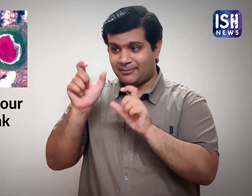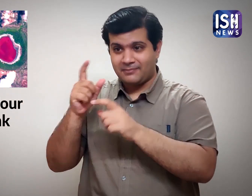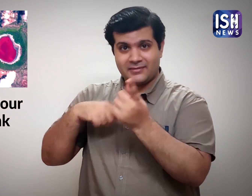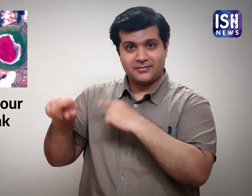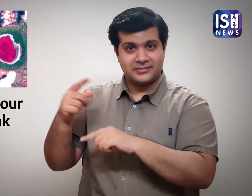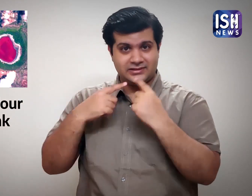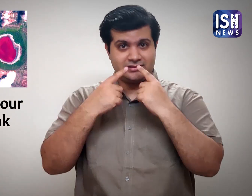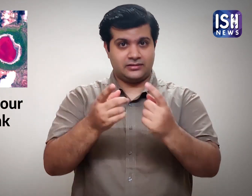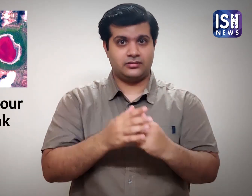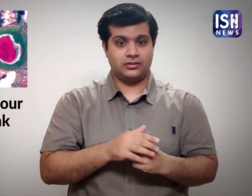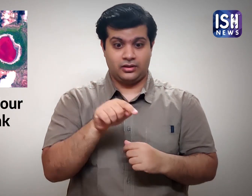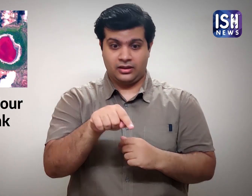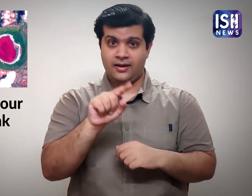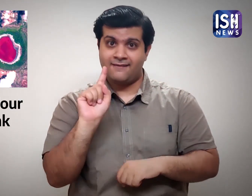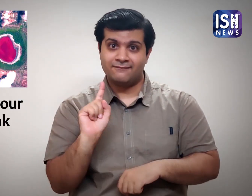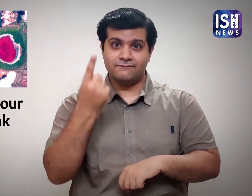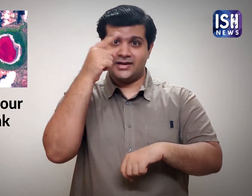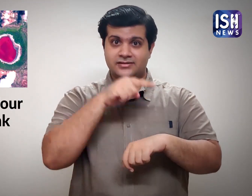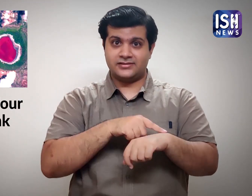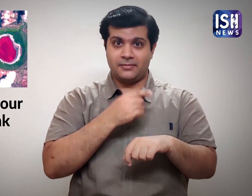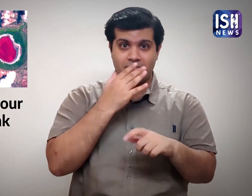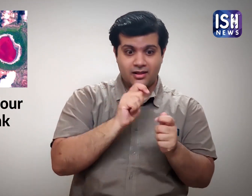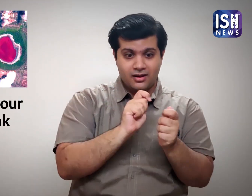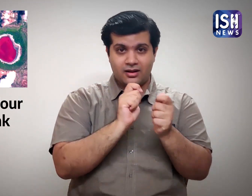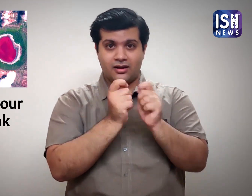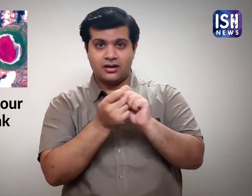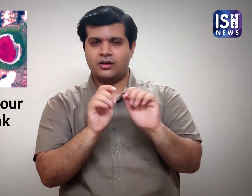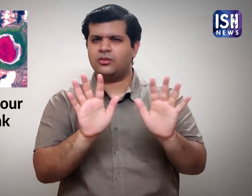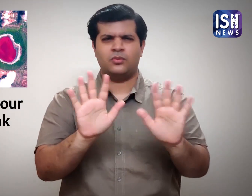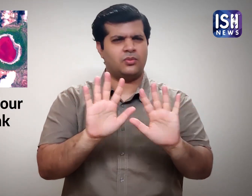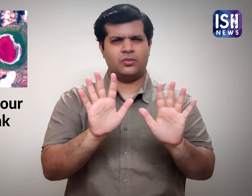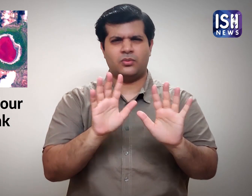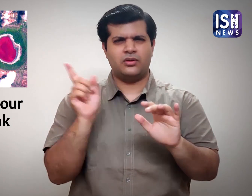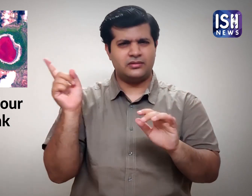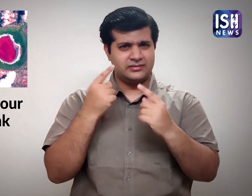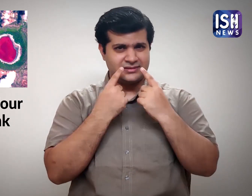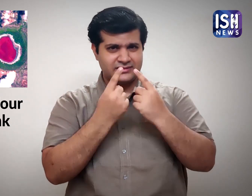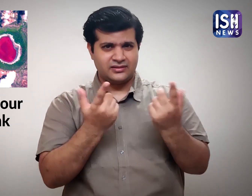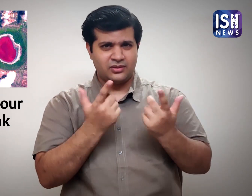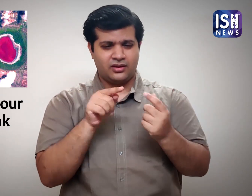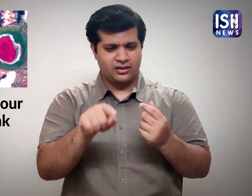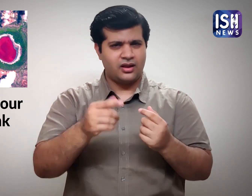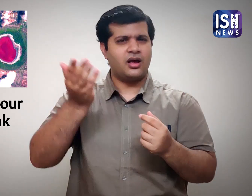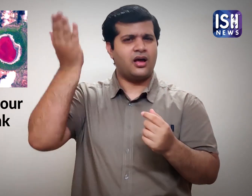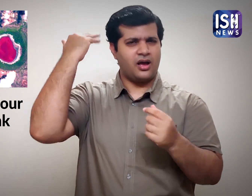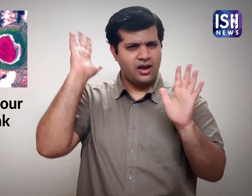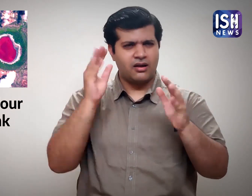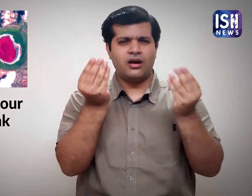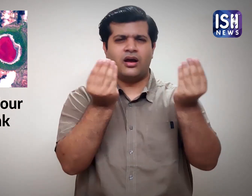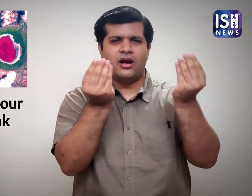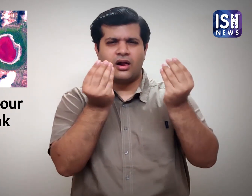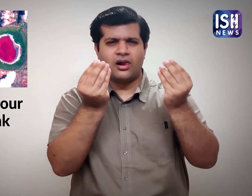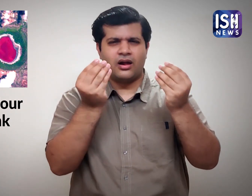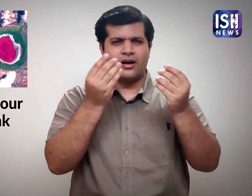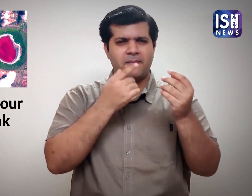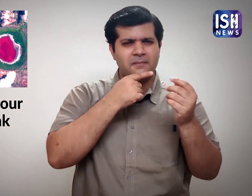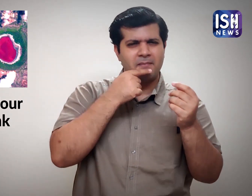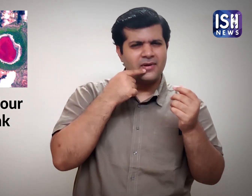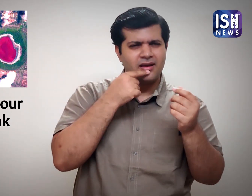Experts say this is not for the first time. The colour had changed before but it wasn't clear.